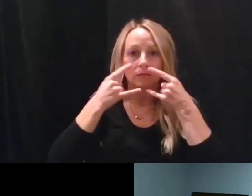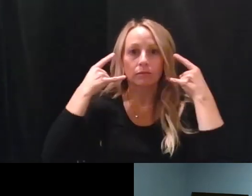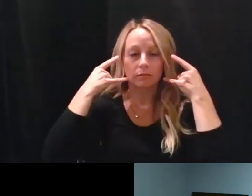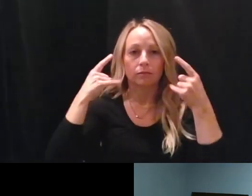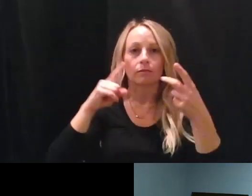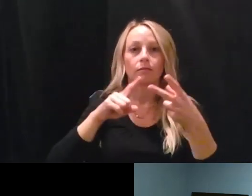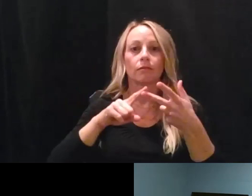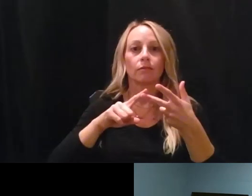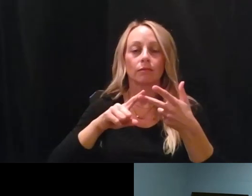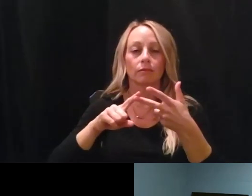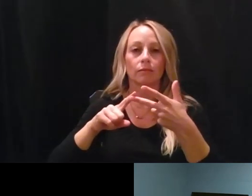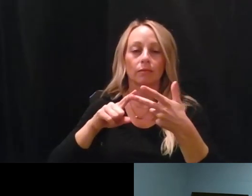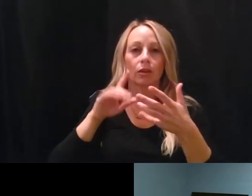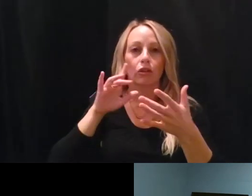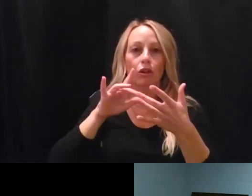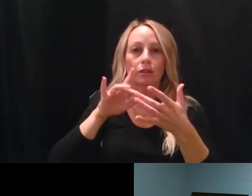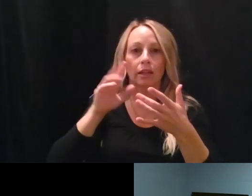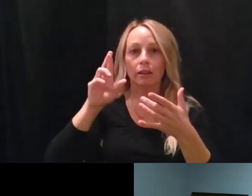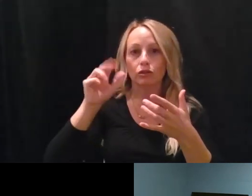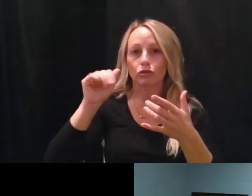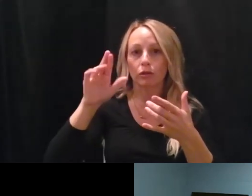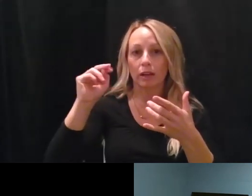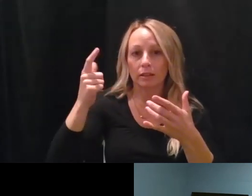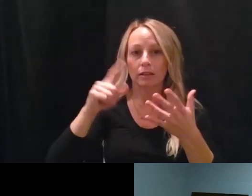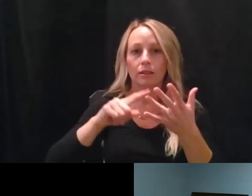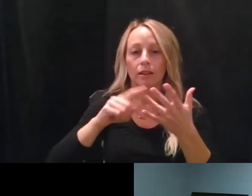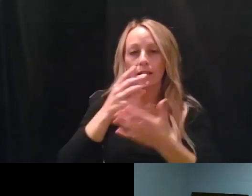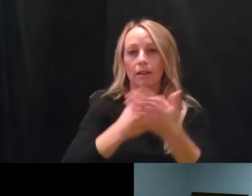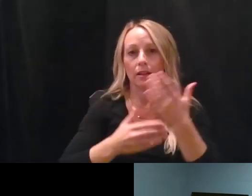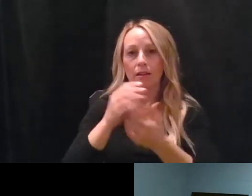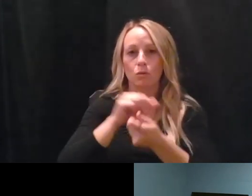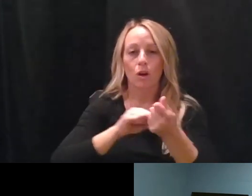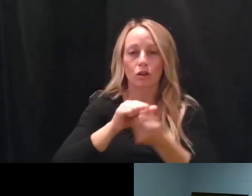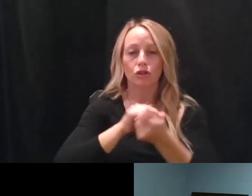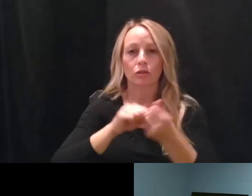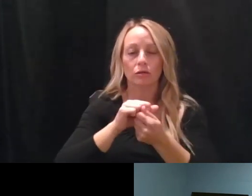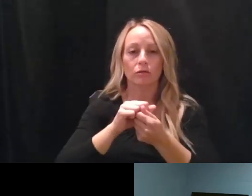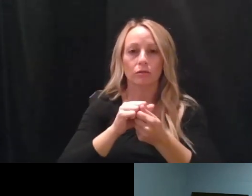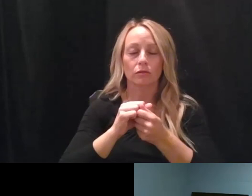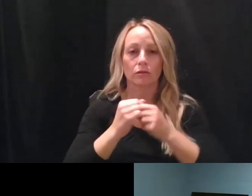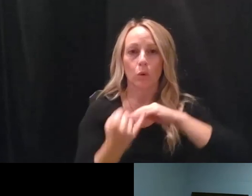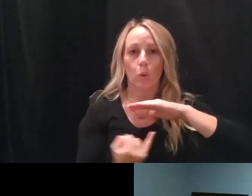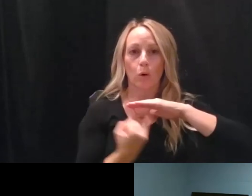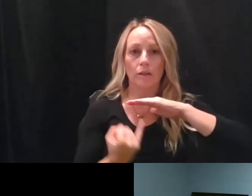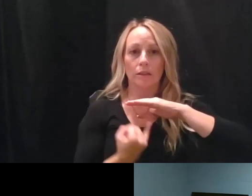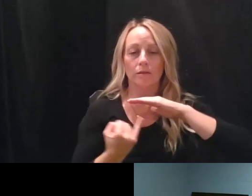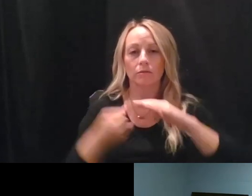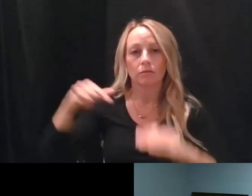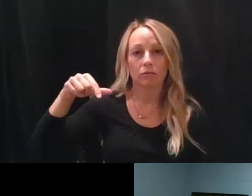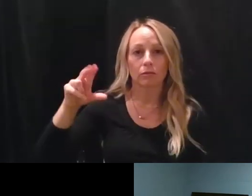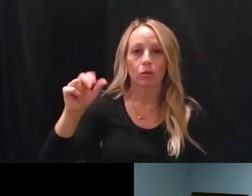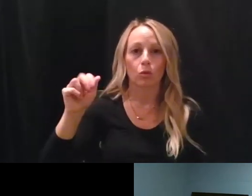contact tracing of positive cases, handwashing, quarantining of individuals who are close contacts,